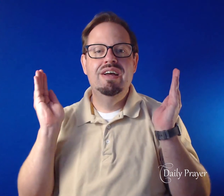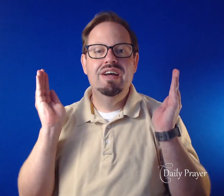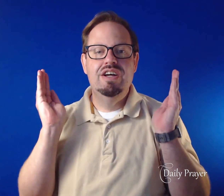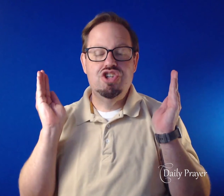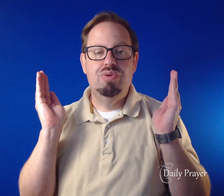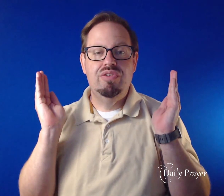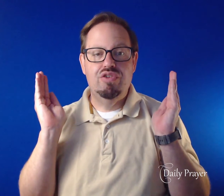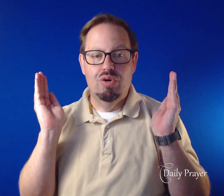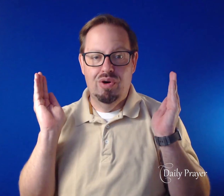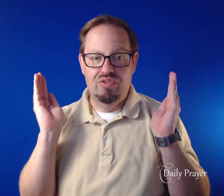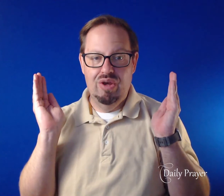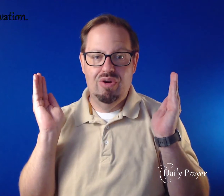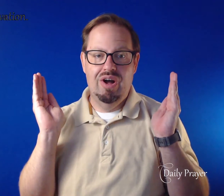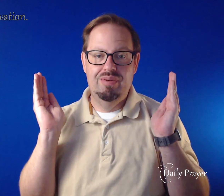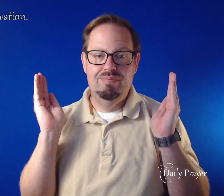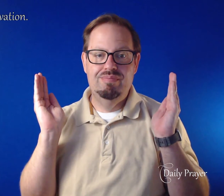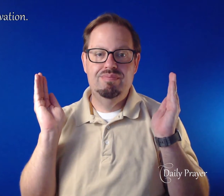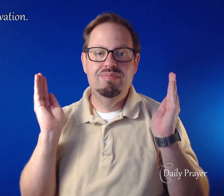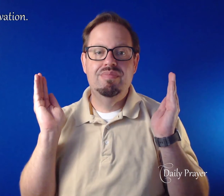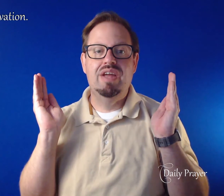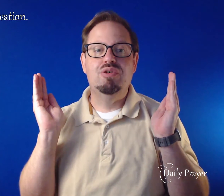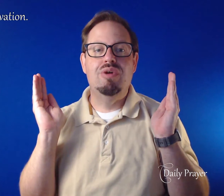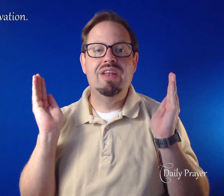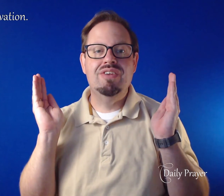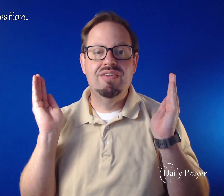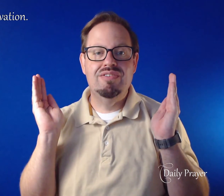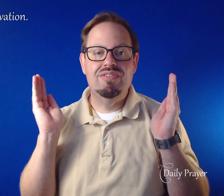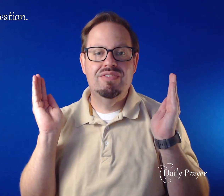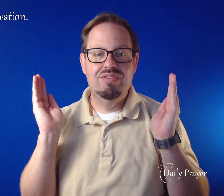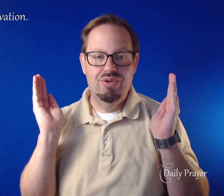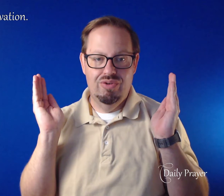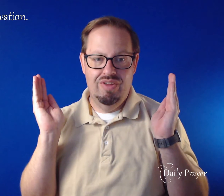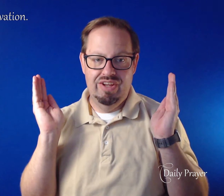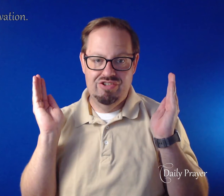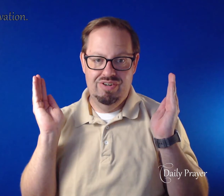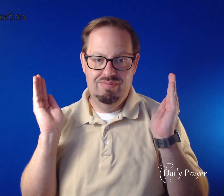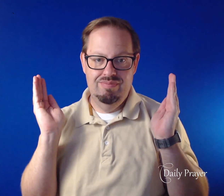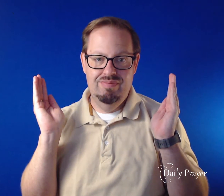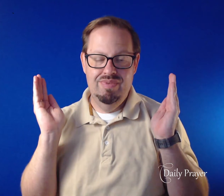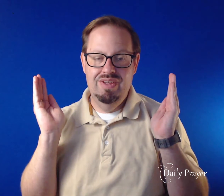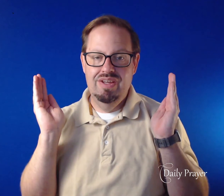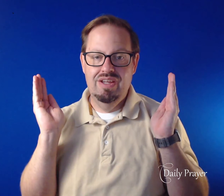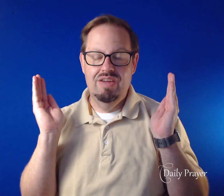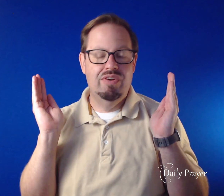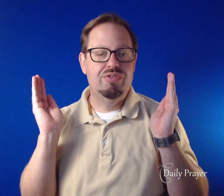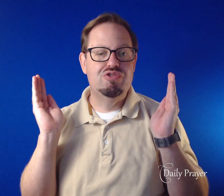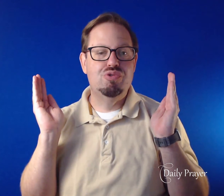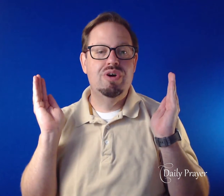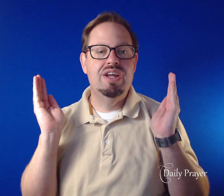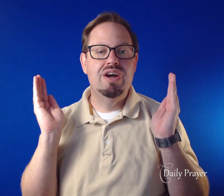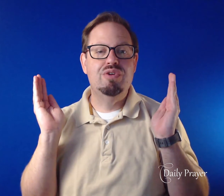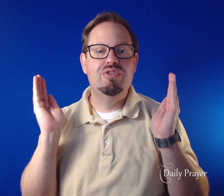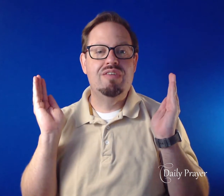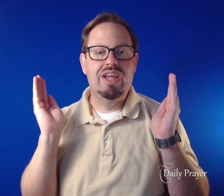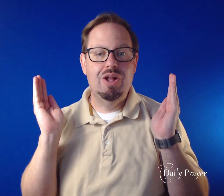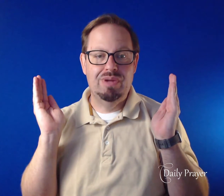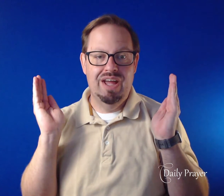Show us your mercy, O God, and grant us your salvation. Give us the joy of your saving help again,